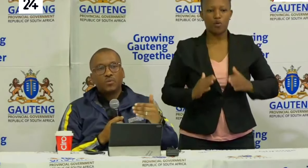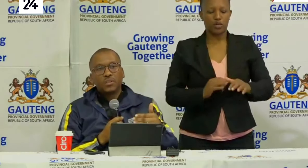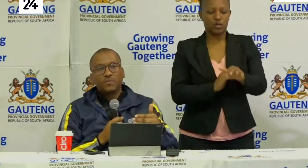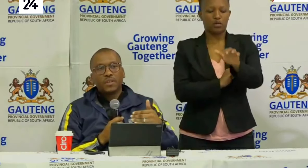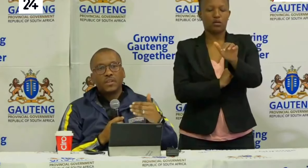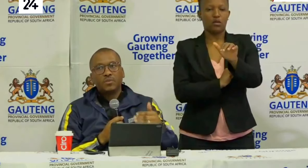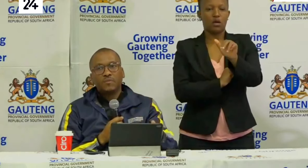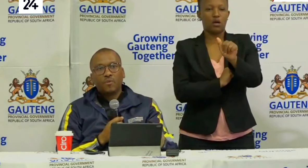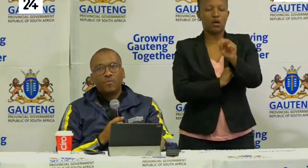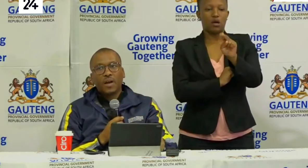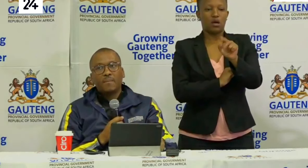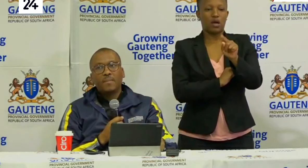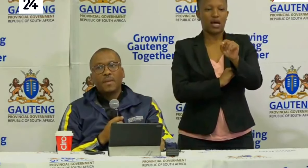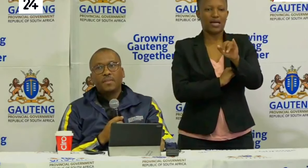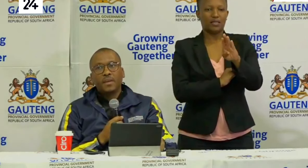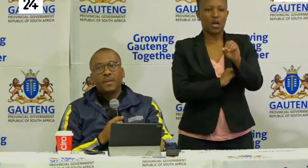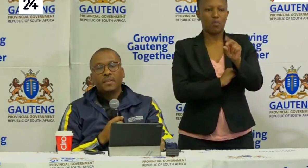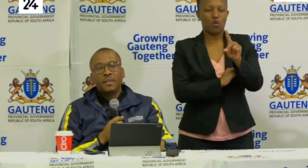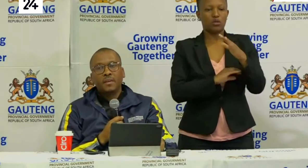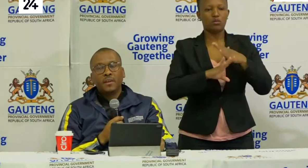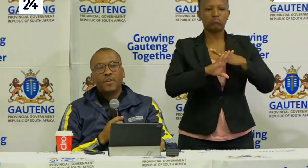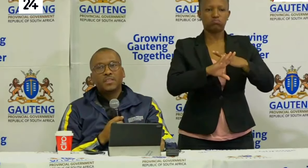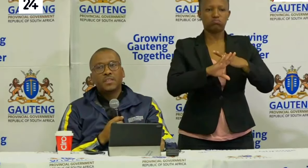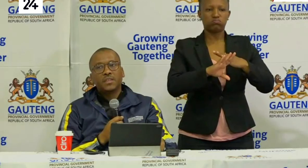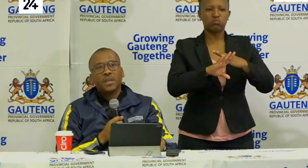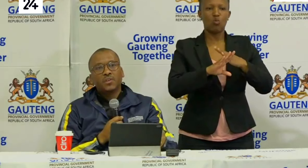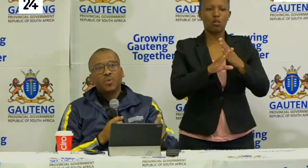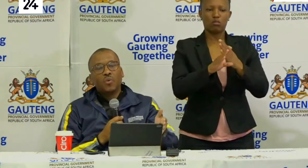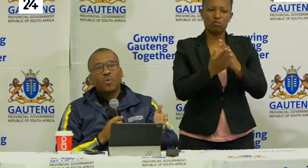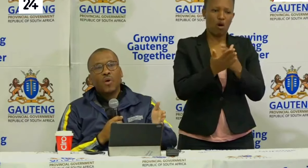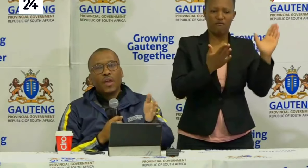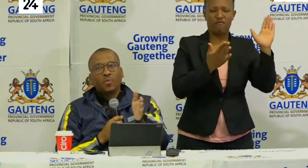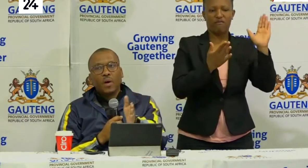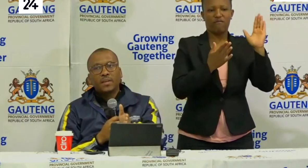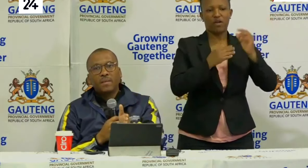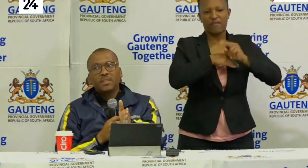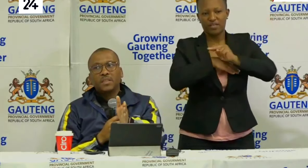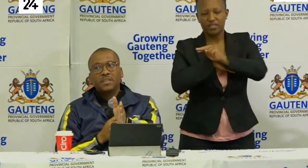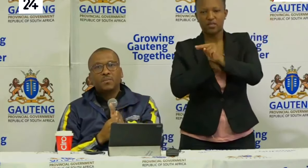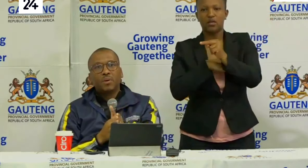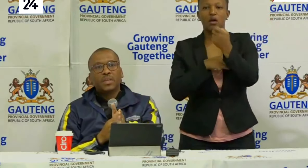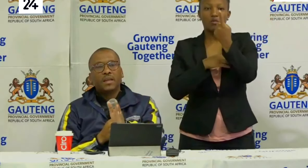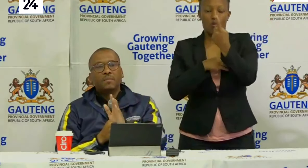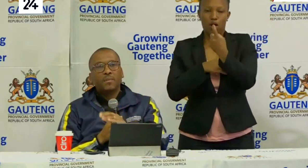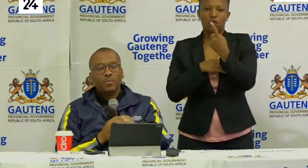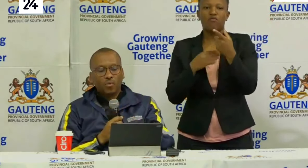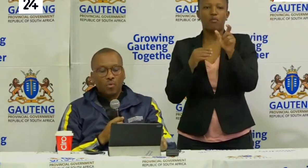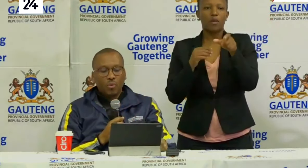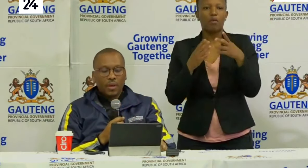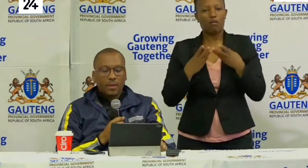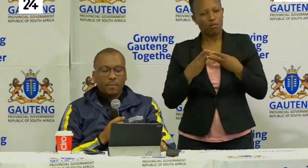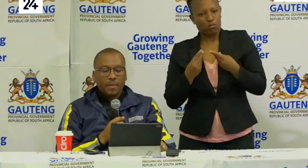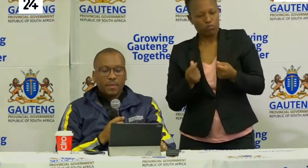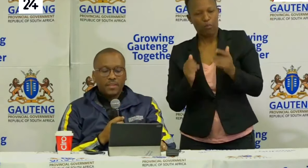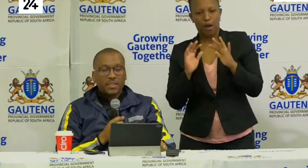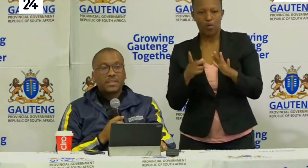an individual who is infected would have overcome the infection. So that one dimension is important that people do